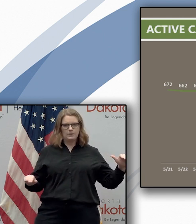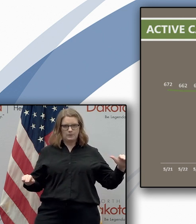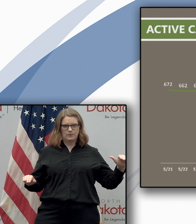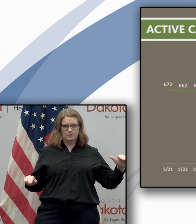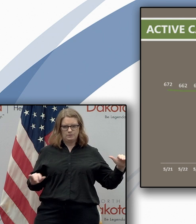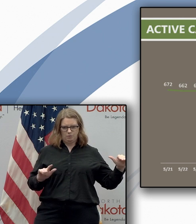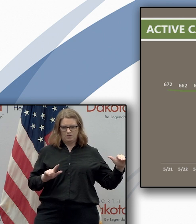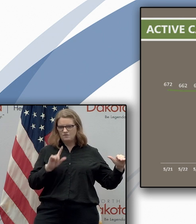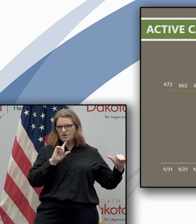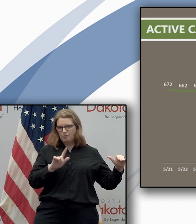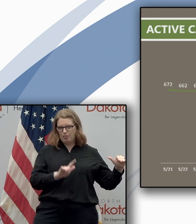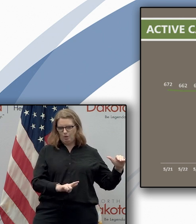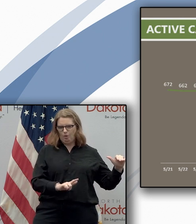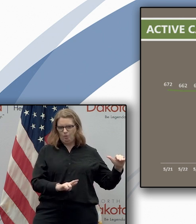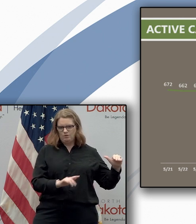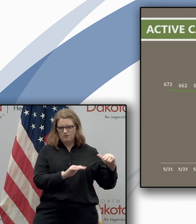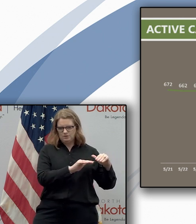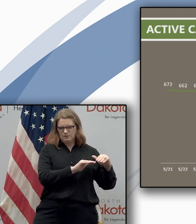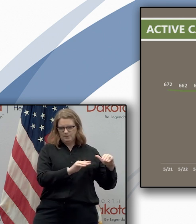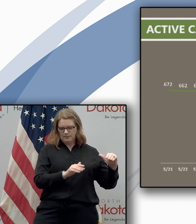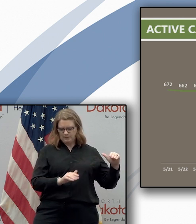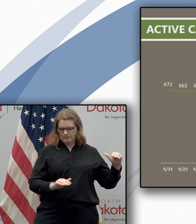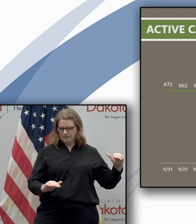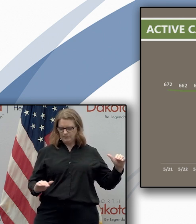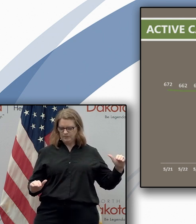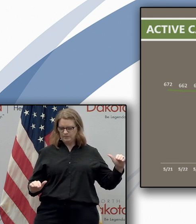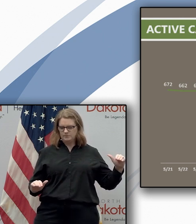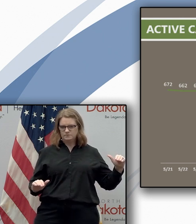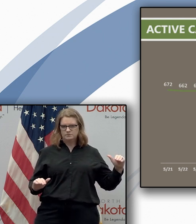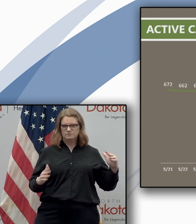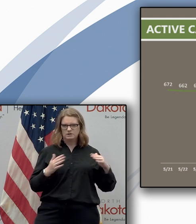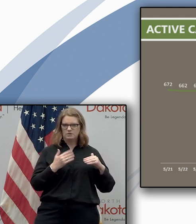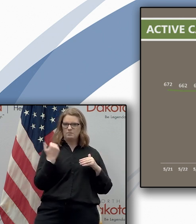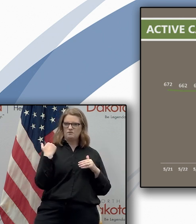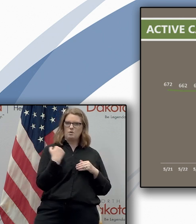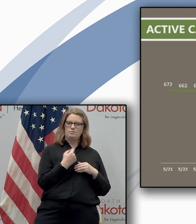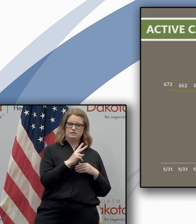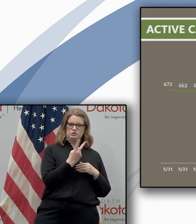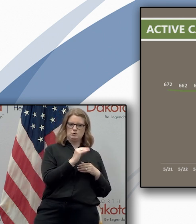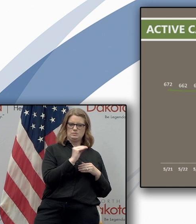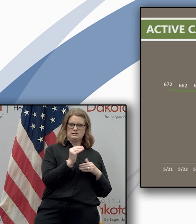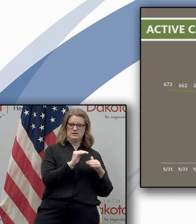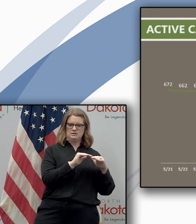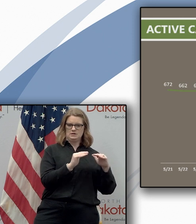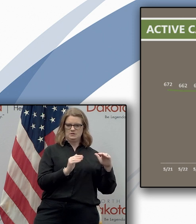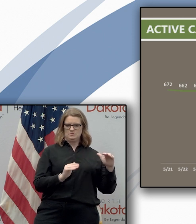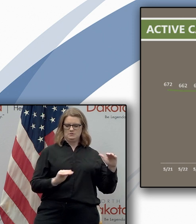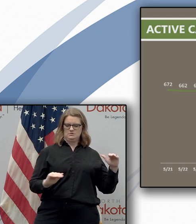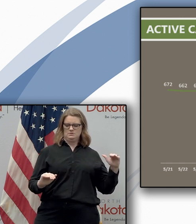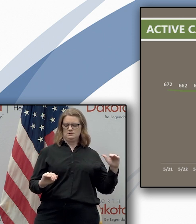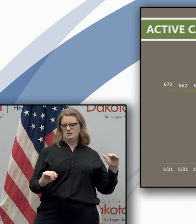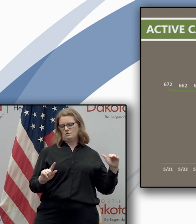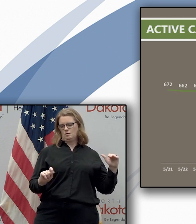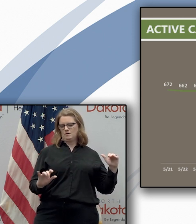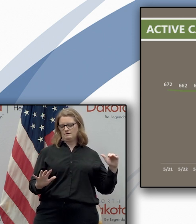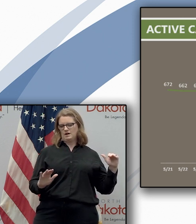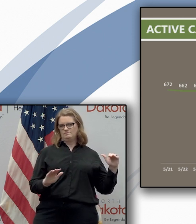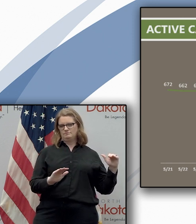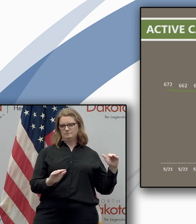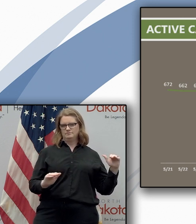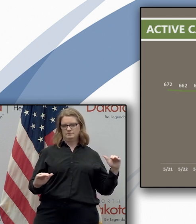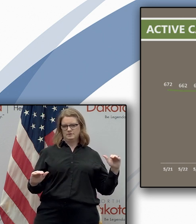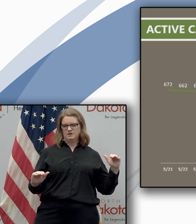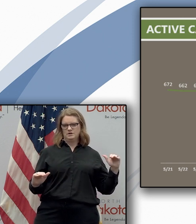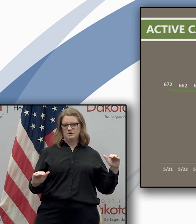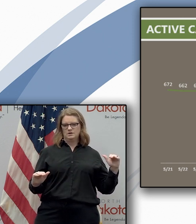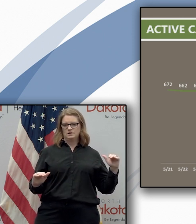low in the first place on this scale again uh from over two now you know down into the the mid ones for the for the orange line